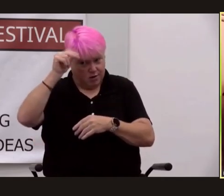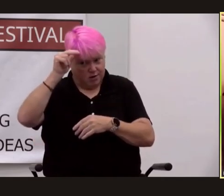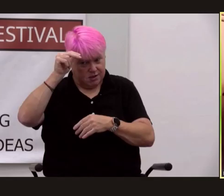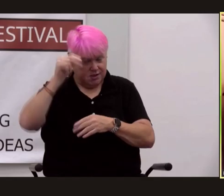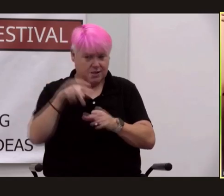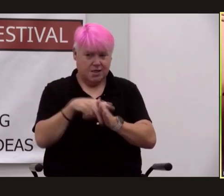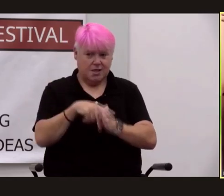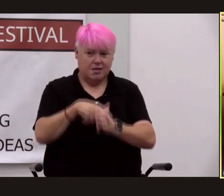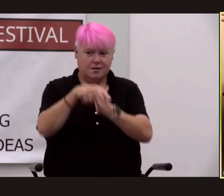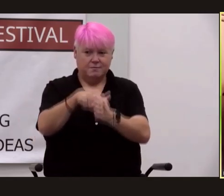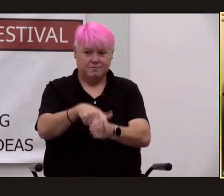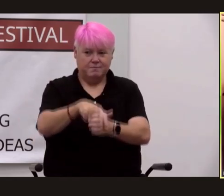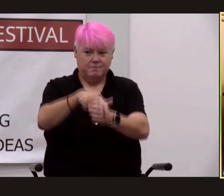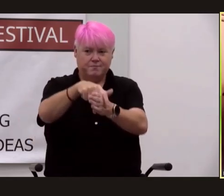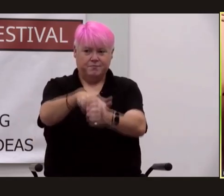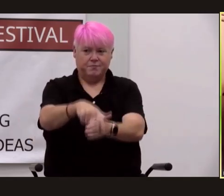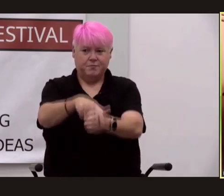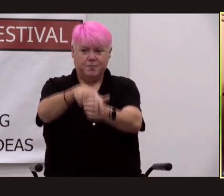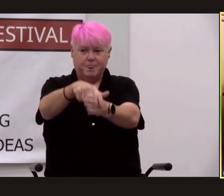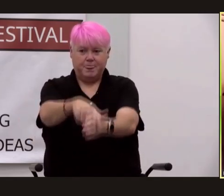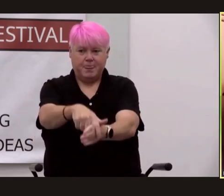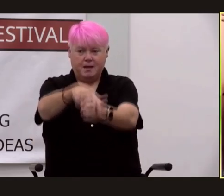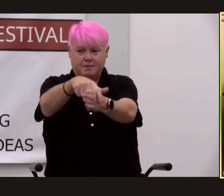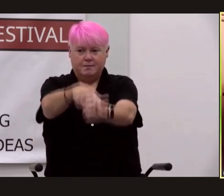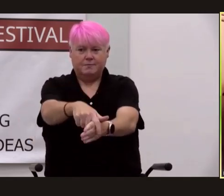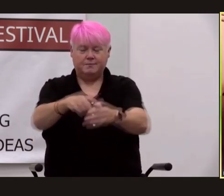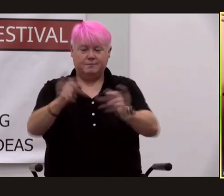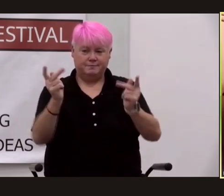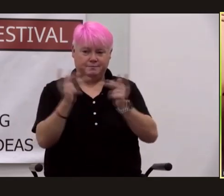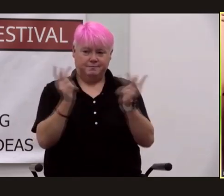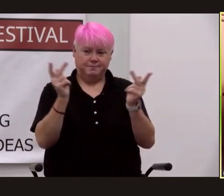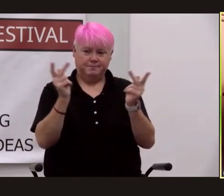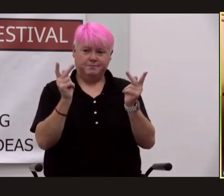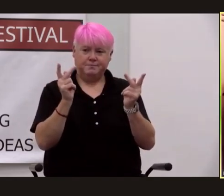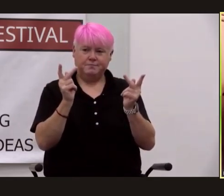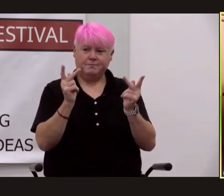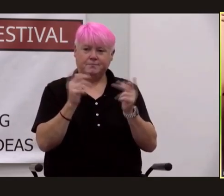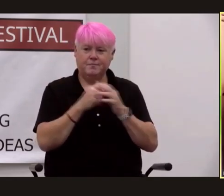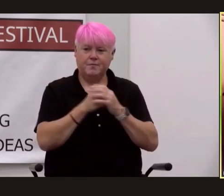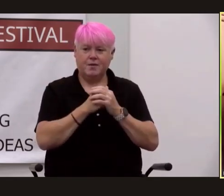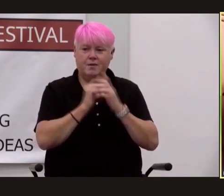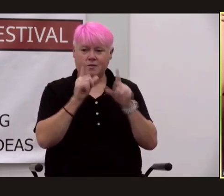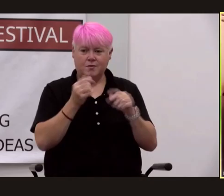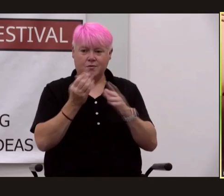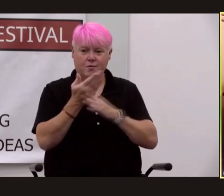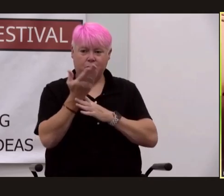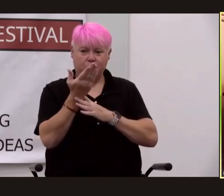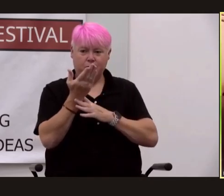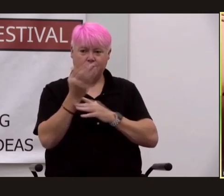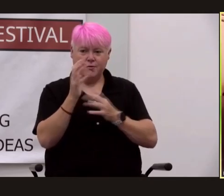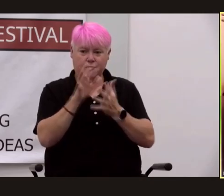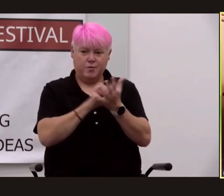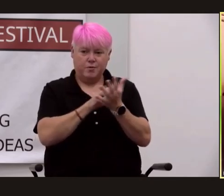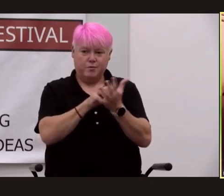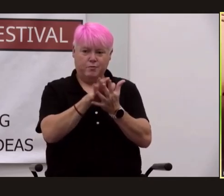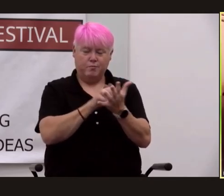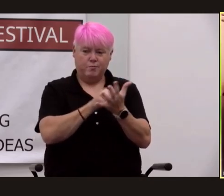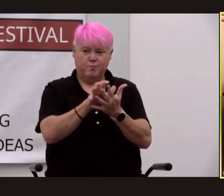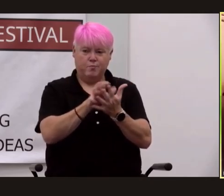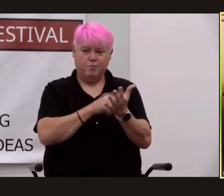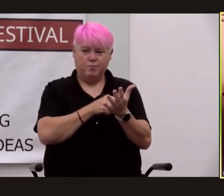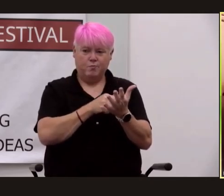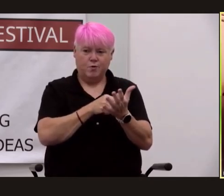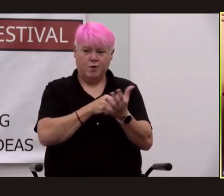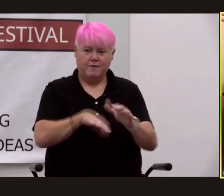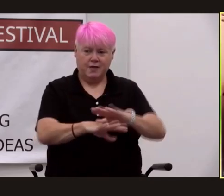down individually in the perfect sequence to negotiate even the roughest terrain they trotted at